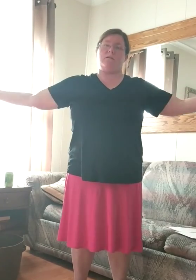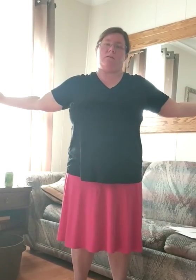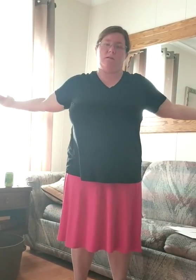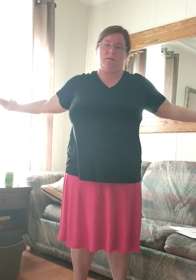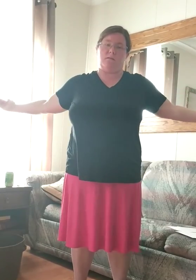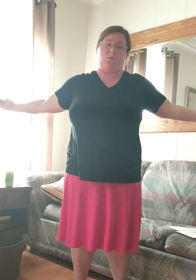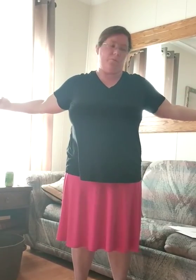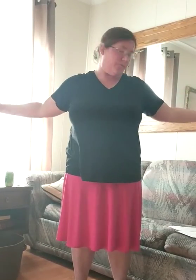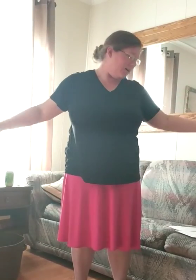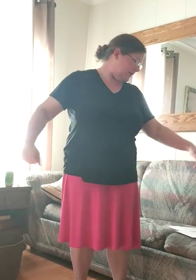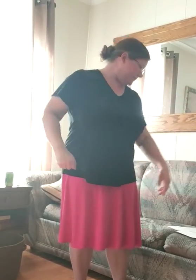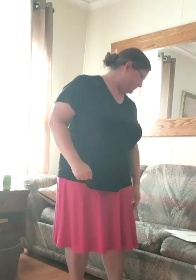Open wide.